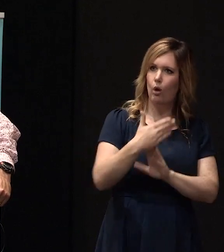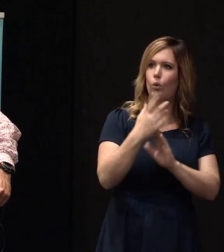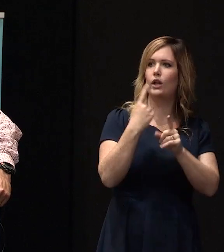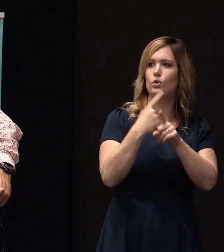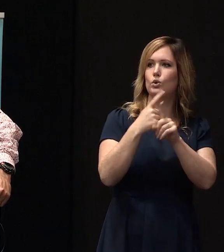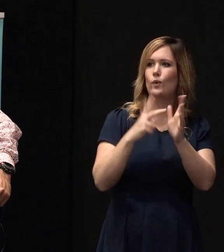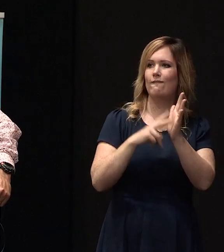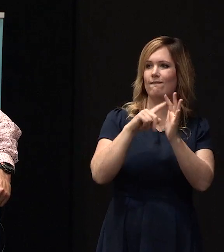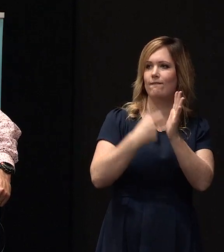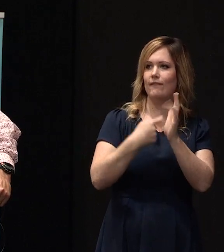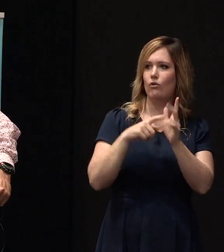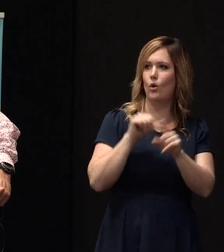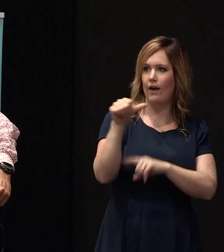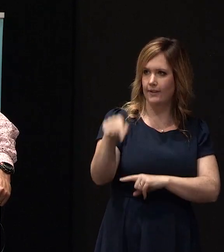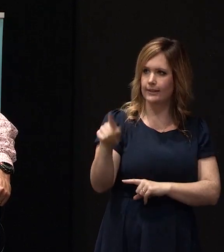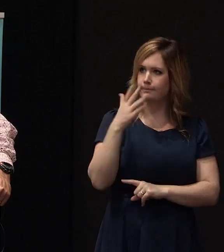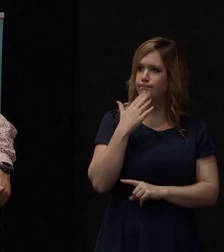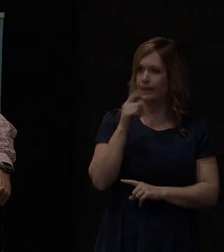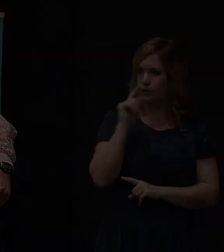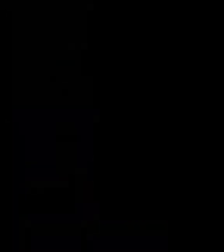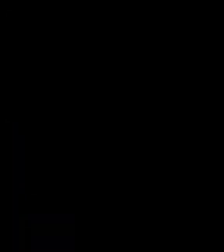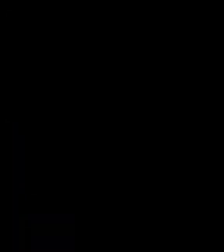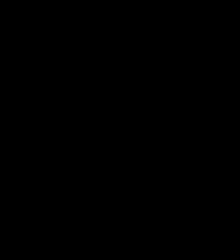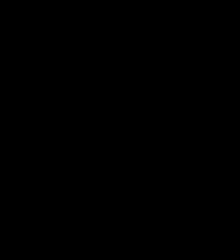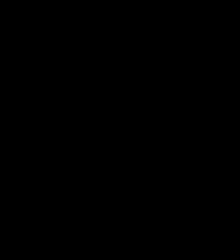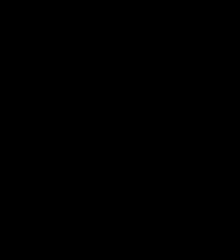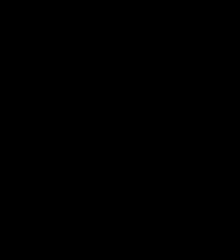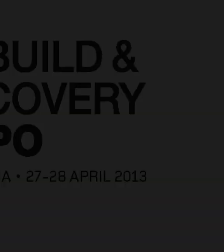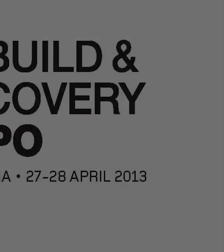talk to the Vero people after this, sir? Will we do that? Bye.